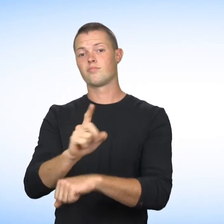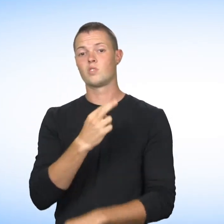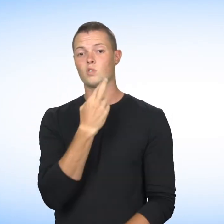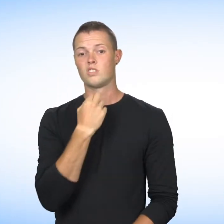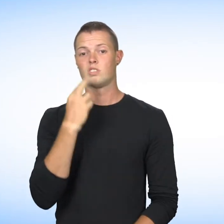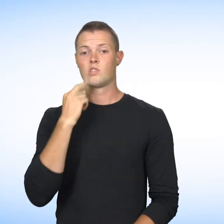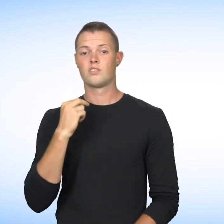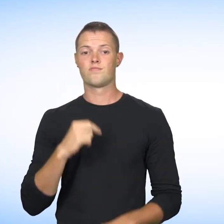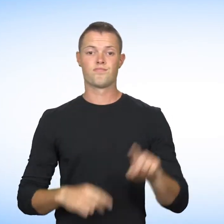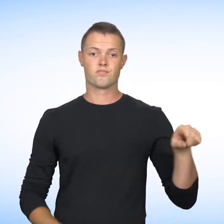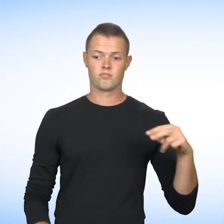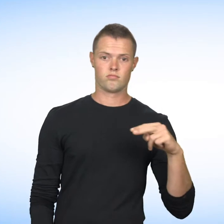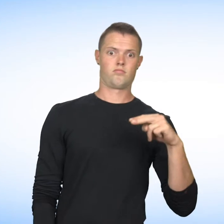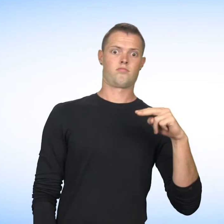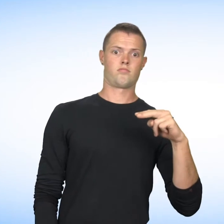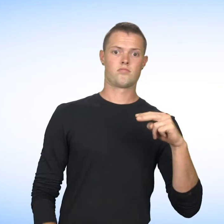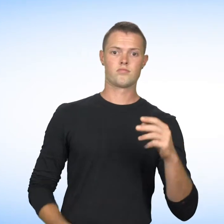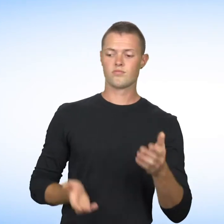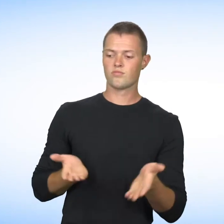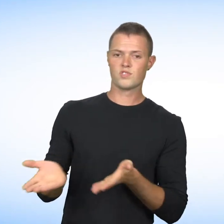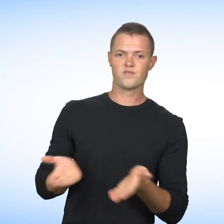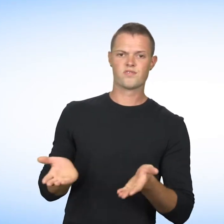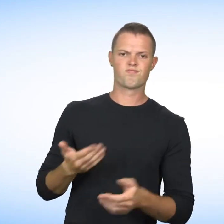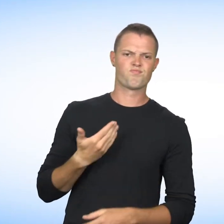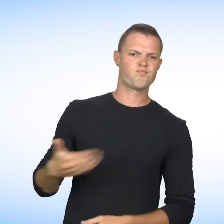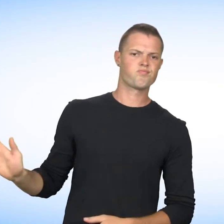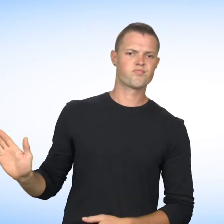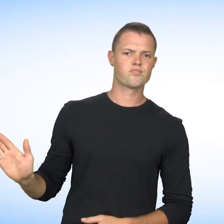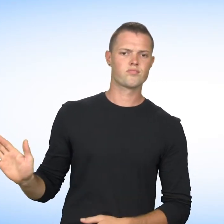restaurant personnel cannot give poor service because you are black.